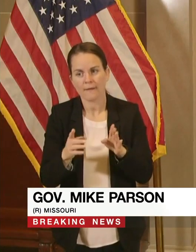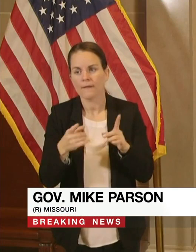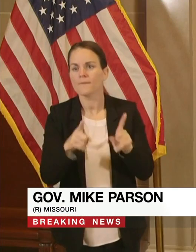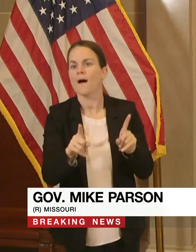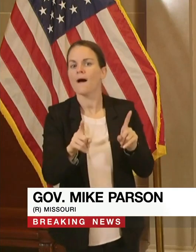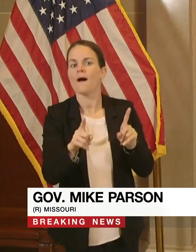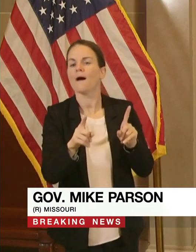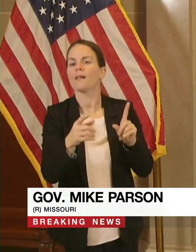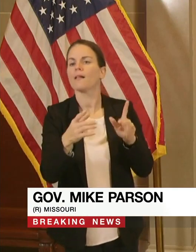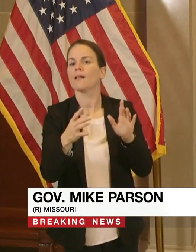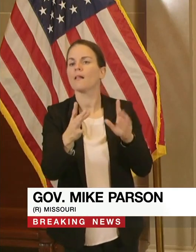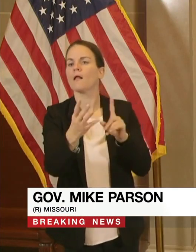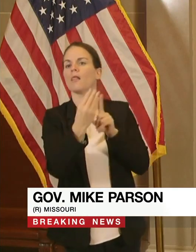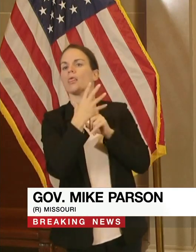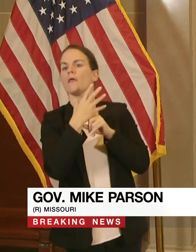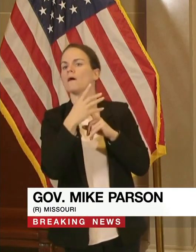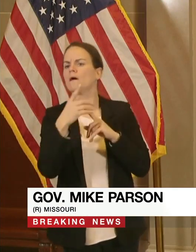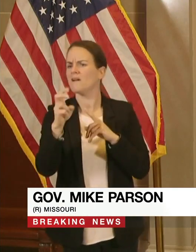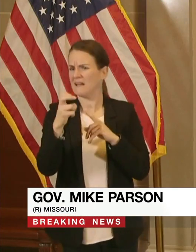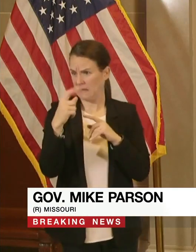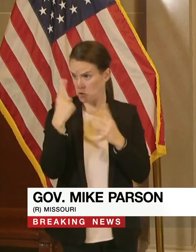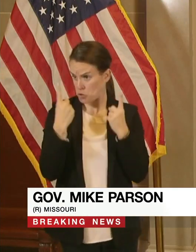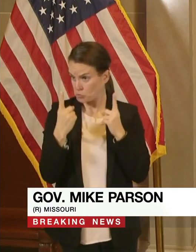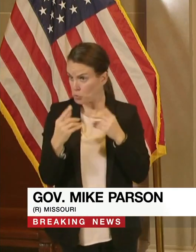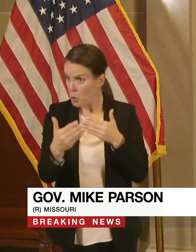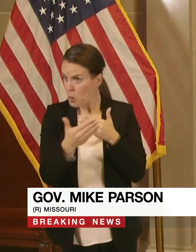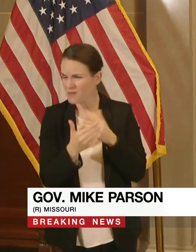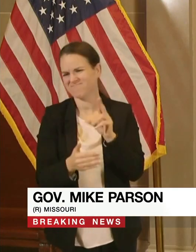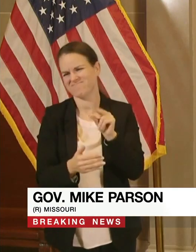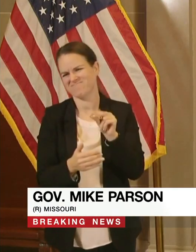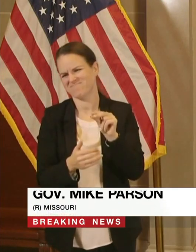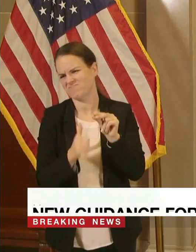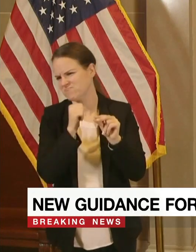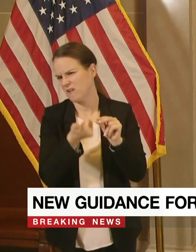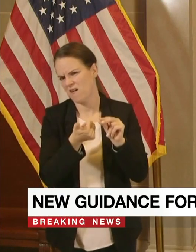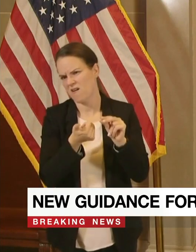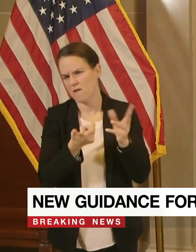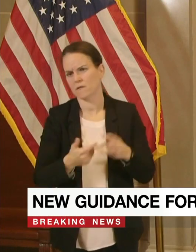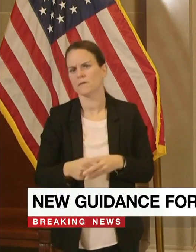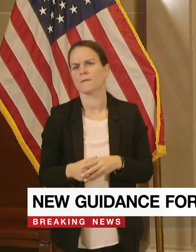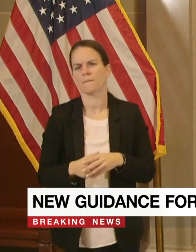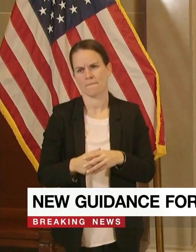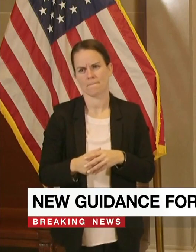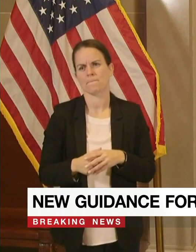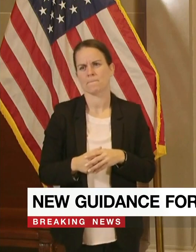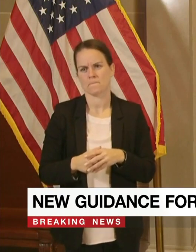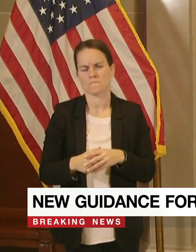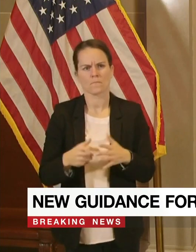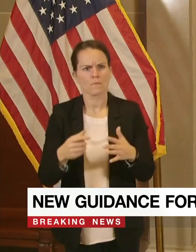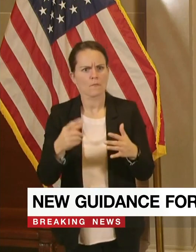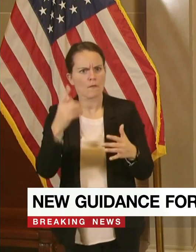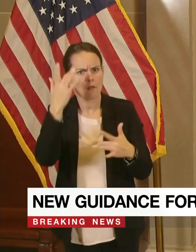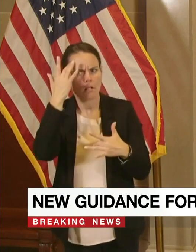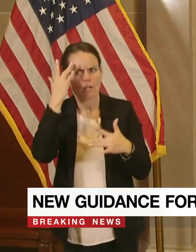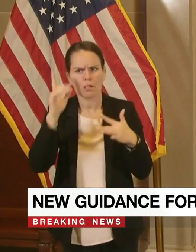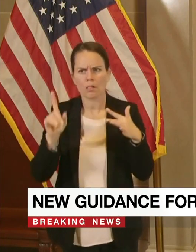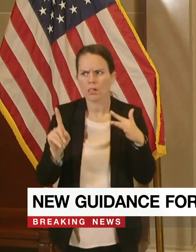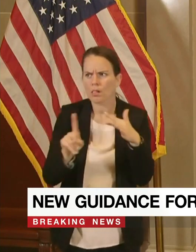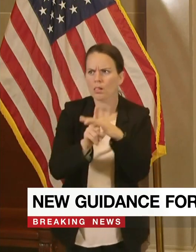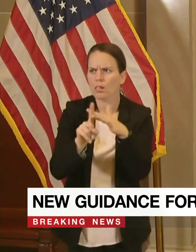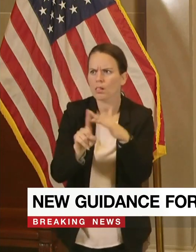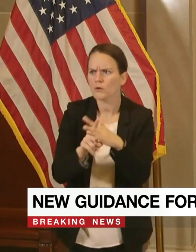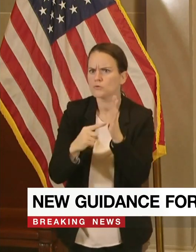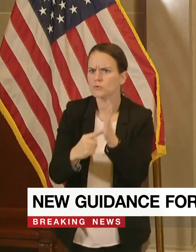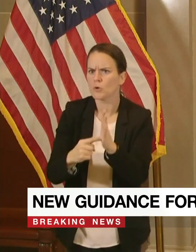As long as they do not begin to show symptoms, those close contacts may continue to attend